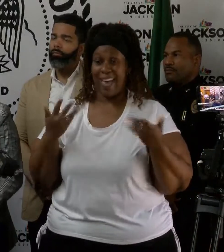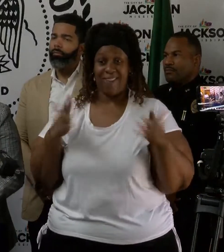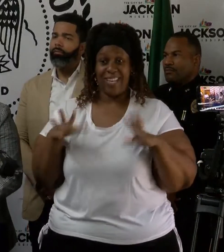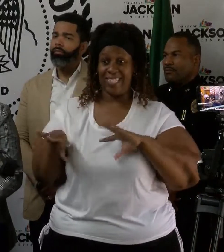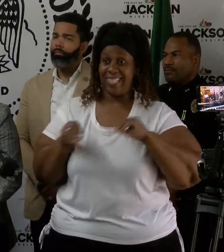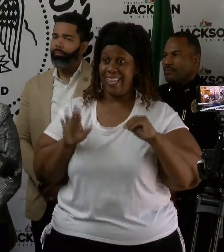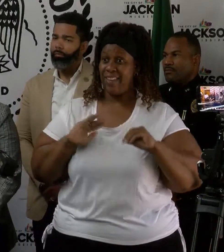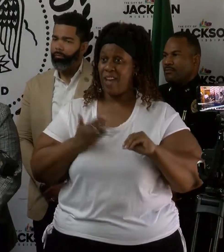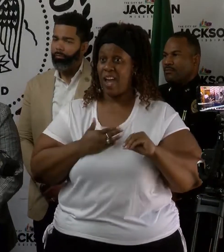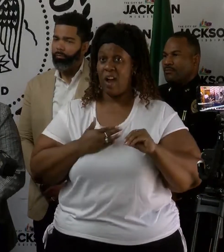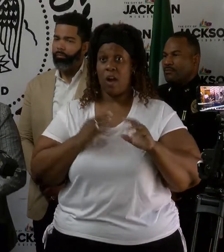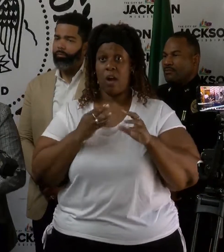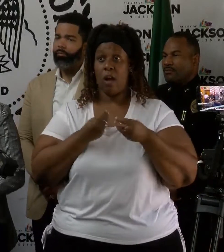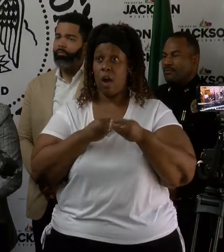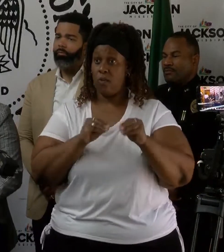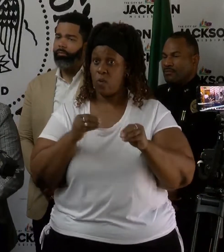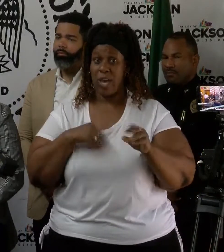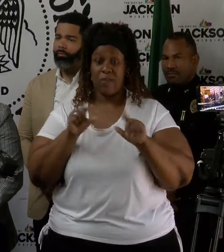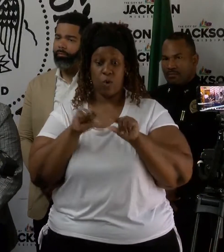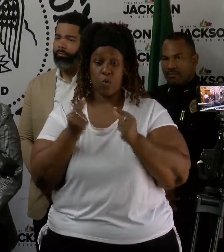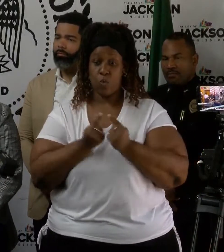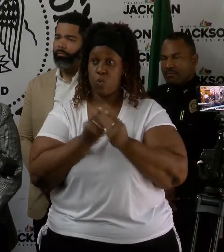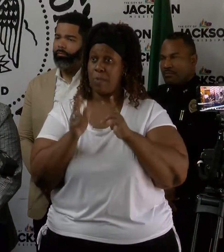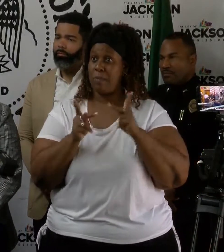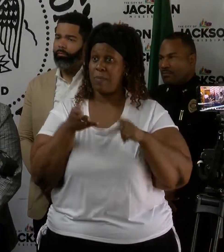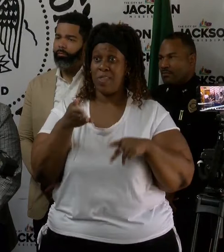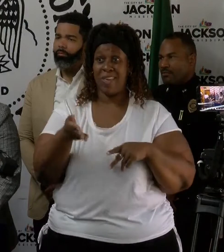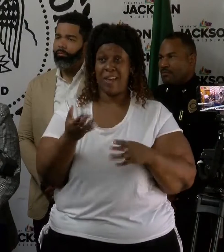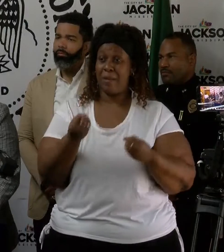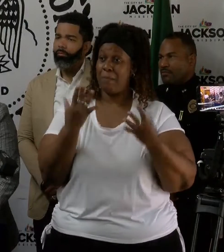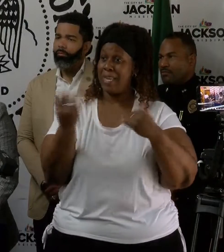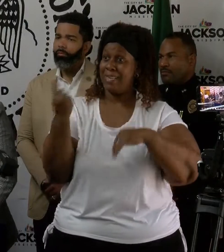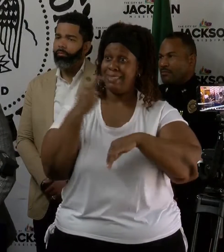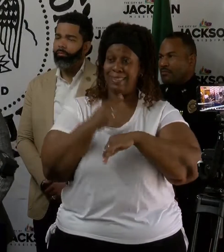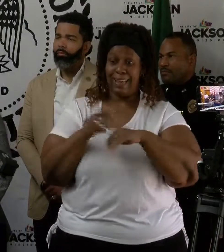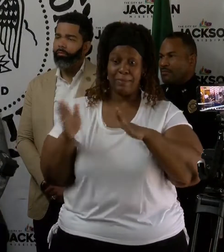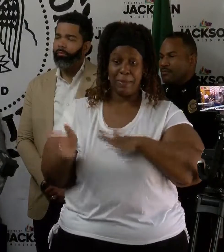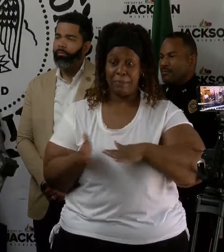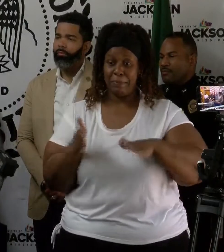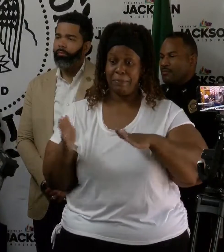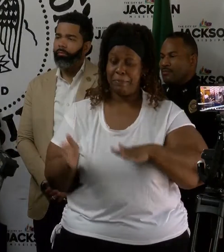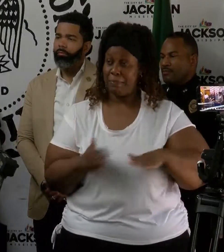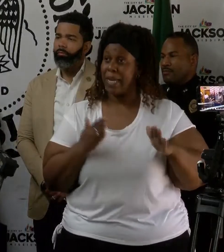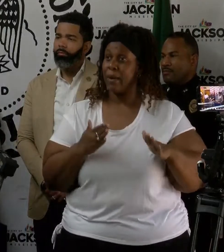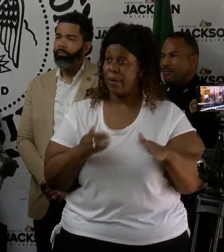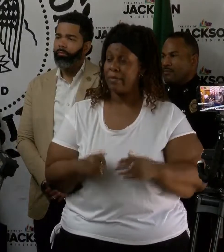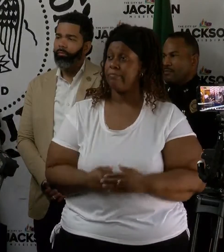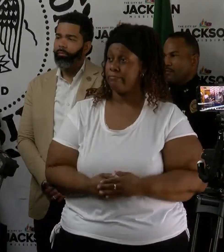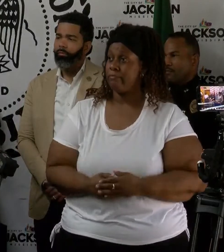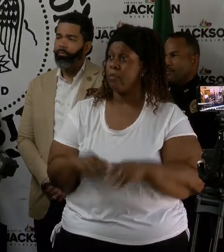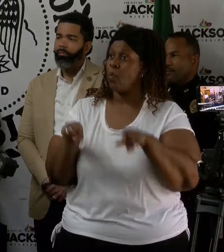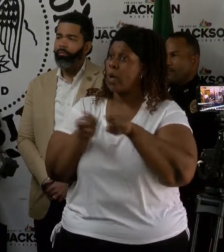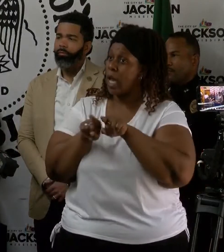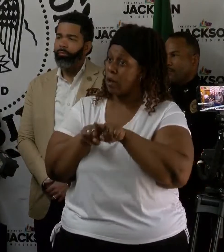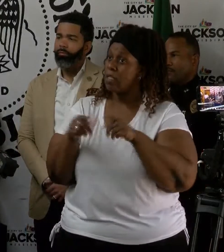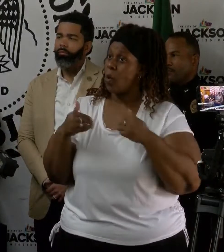our office and there's a group there and they've been at this for several days now. And we also have shelters. That's the good news.